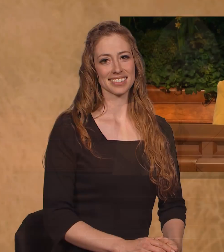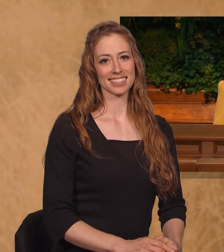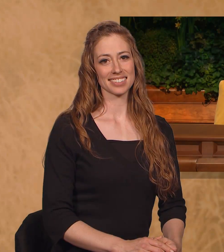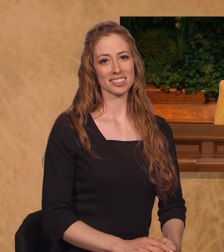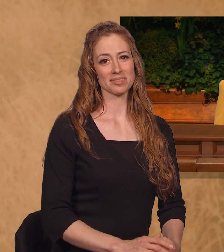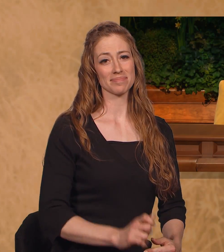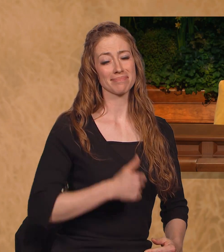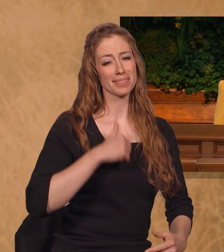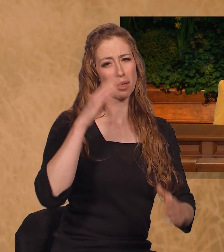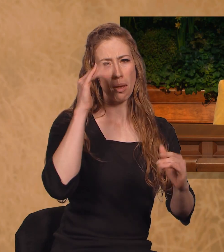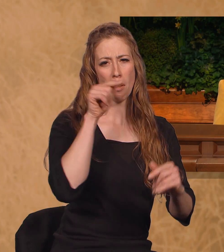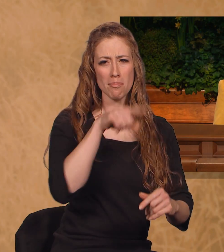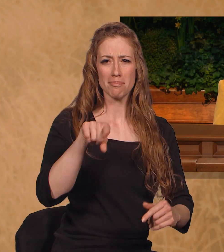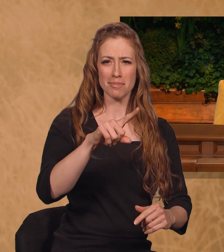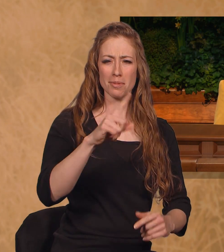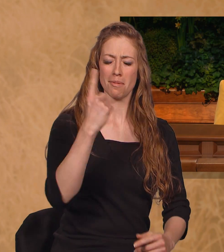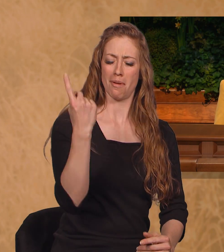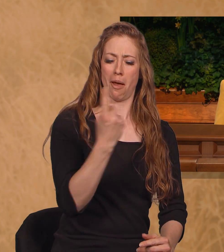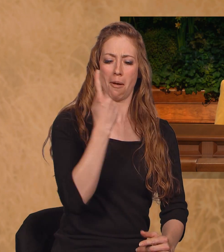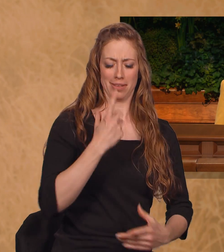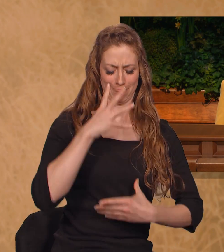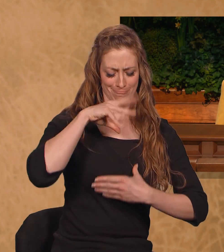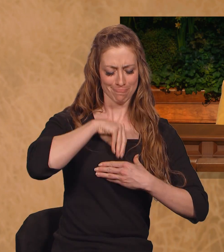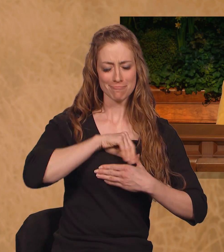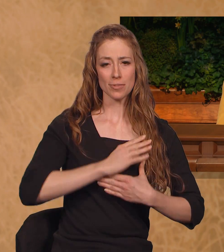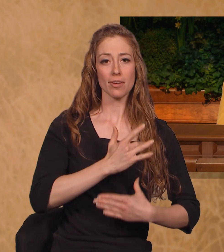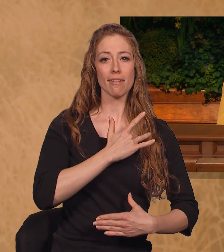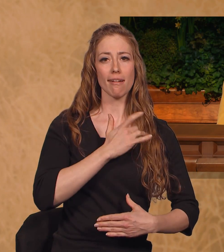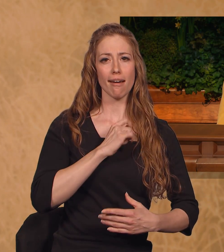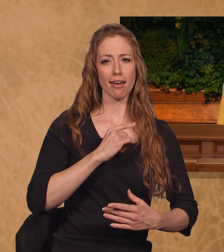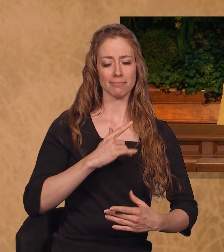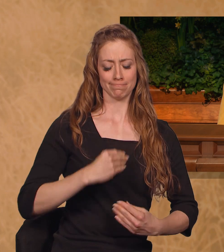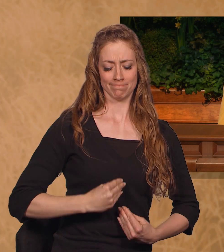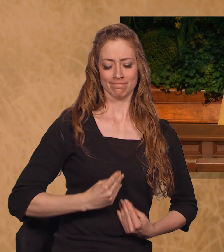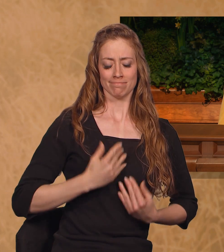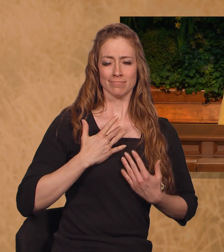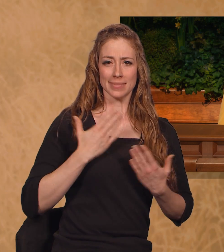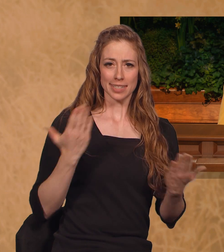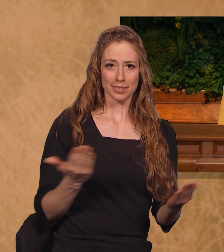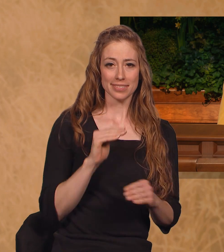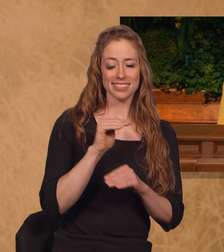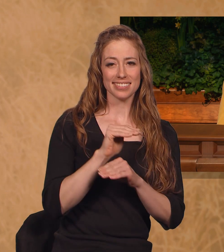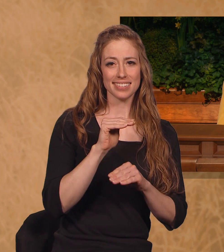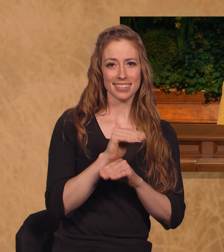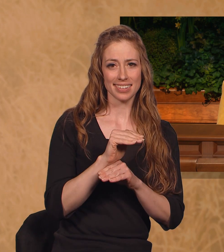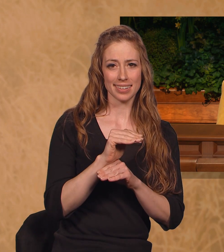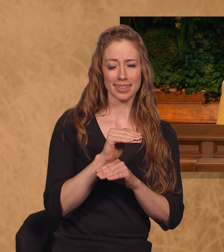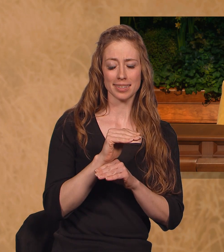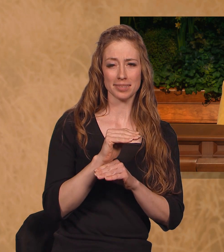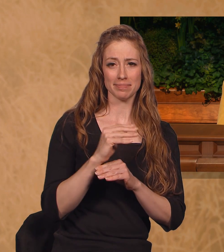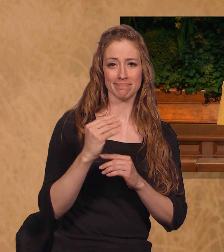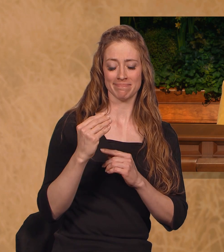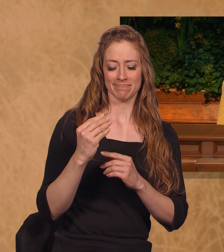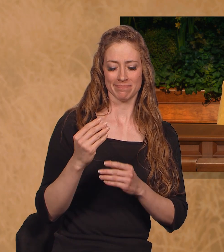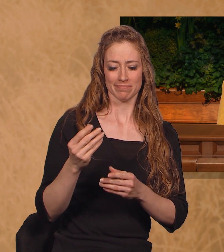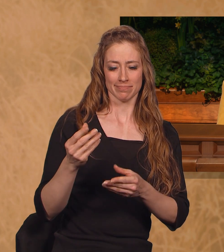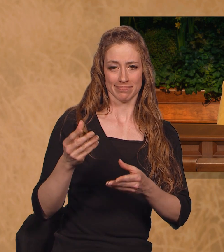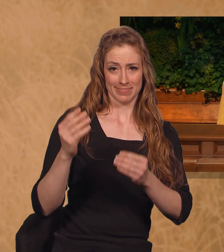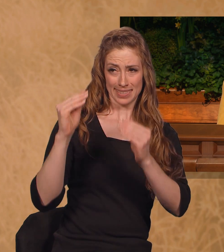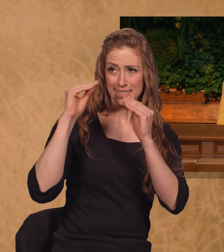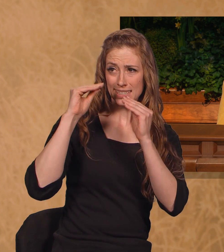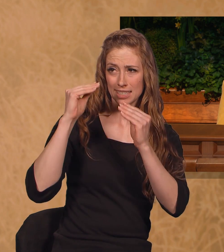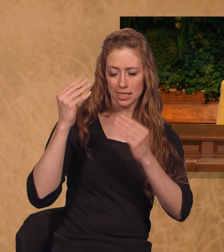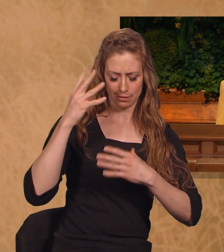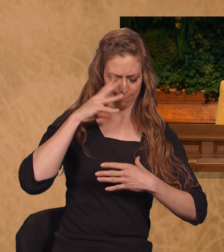I hope you will always keep in your hearts the feelings you've had tonight and the inspired counsel that you have received.